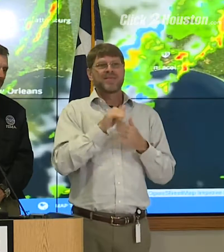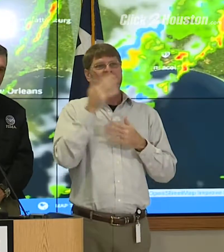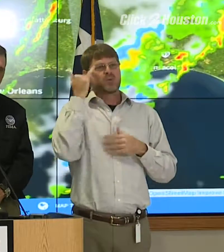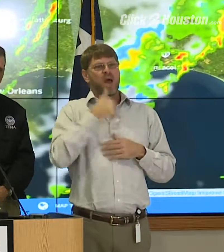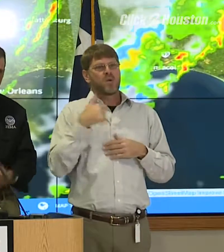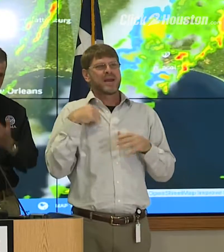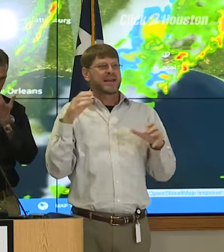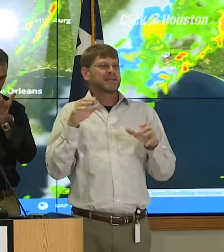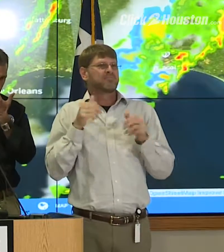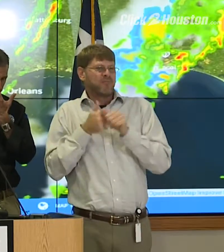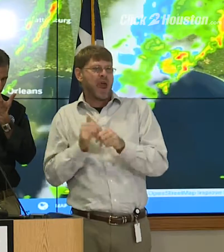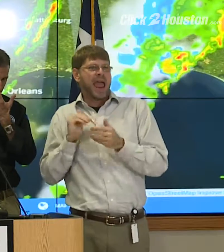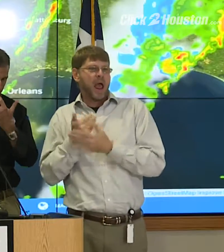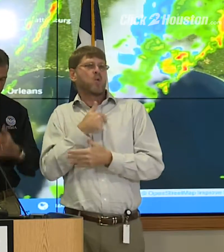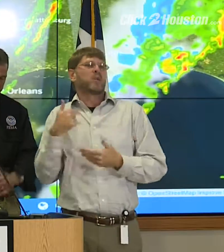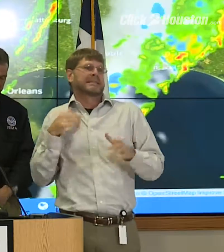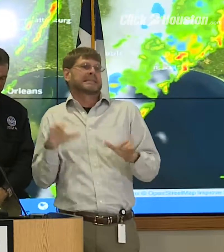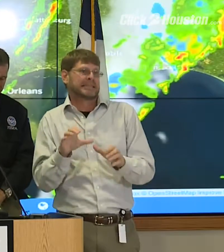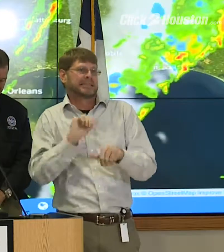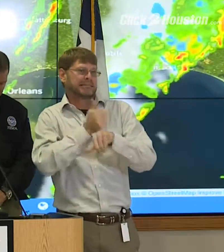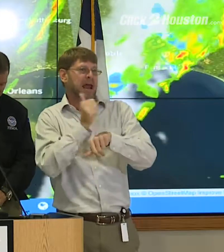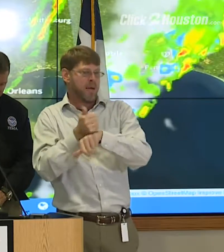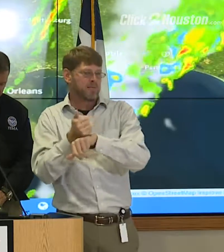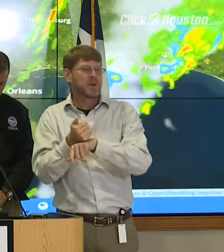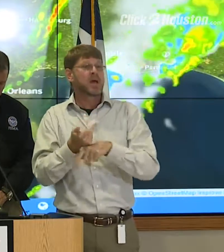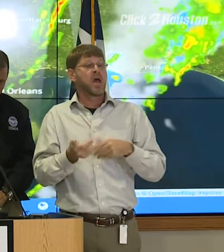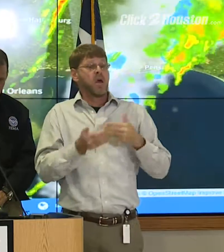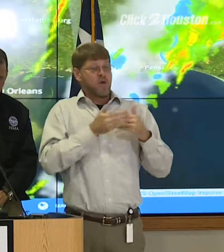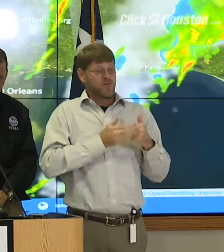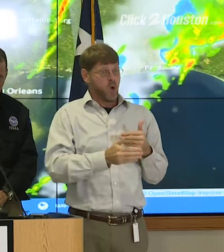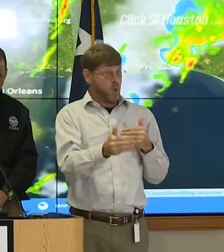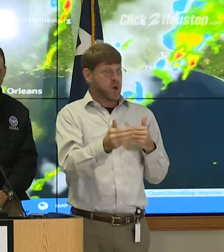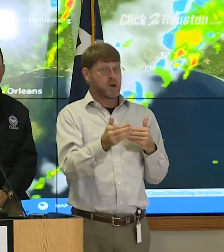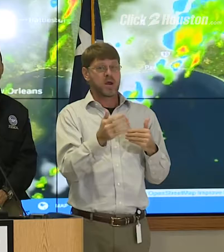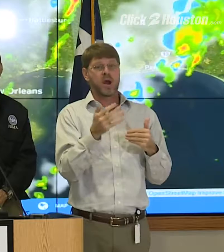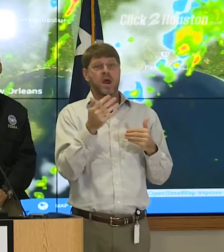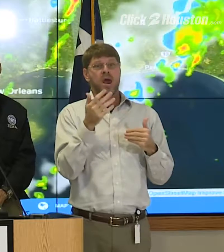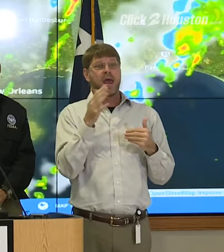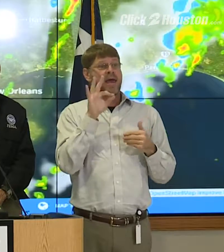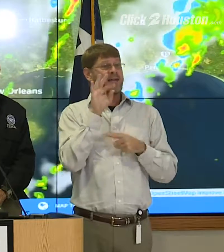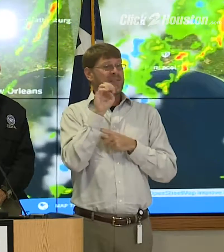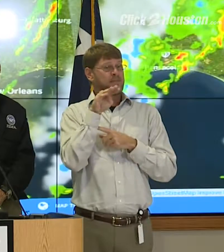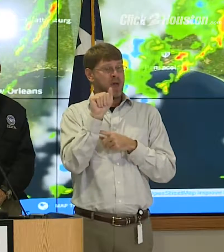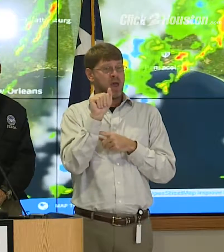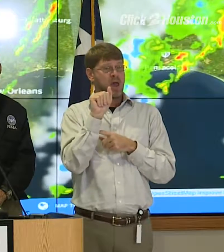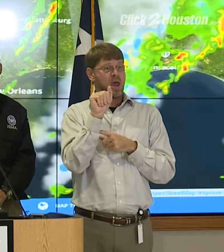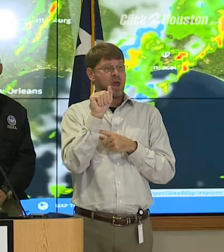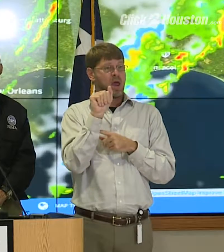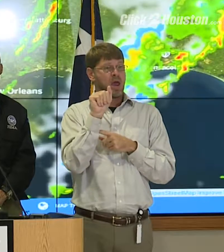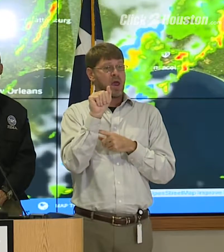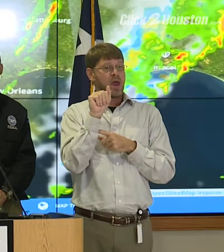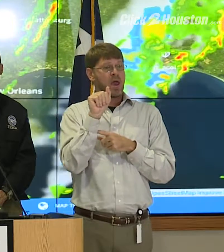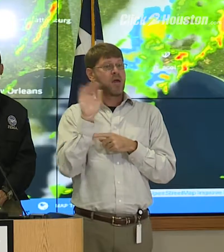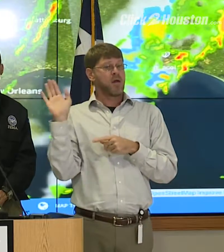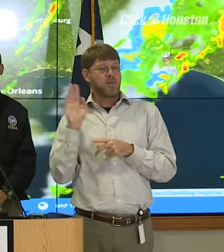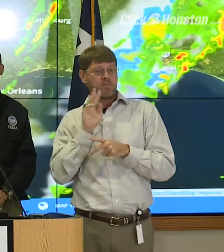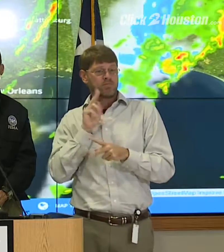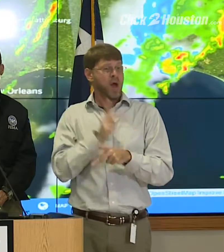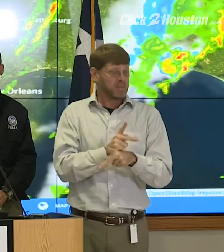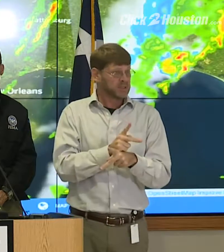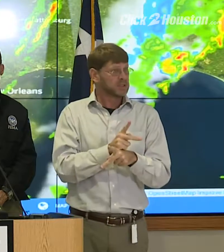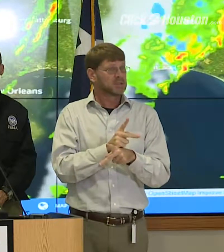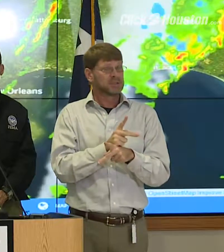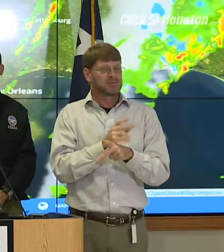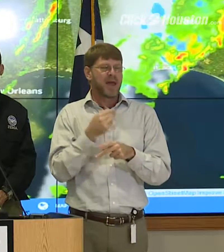that's why we did it the way we did. Going forward in the future, FEMA's promised, and